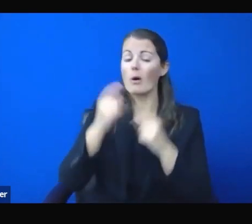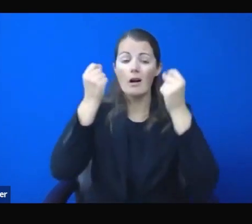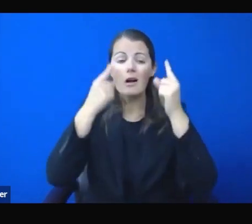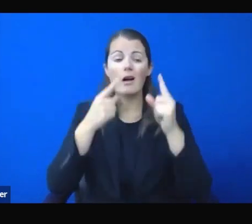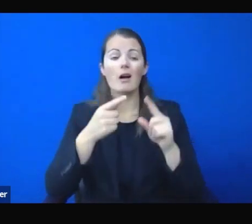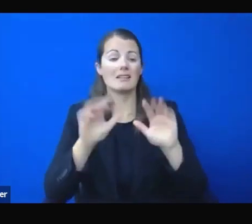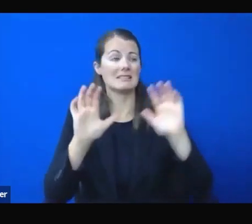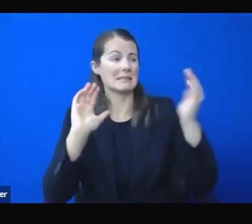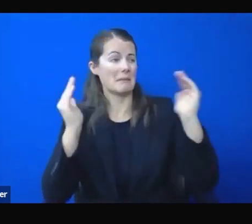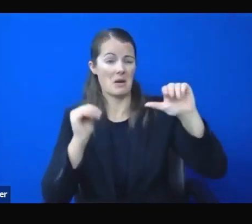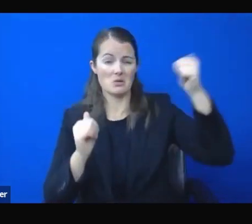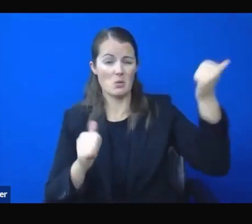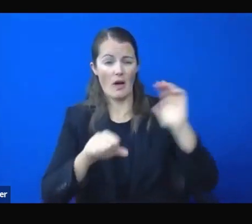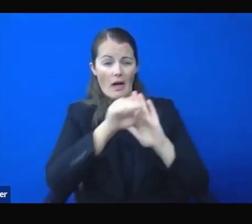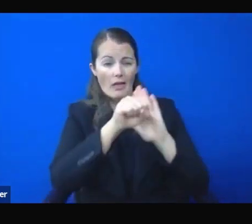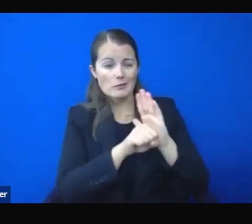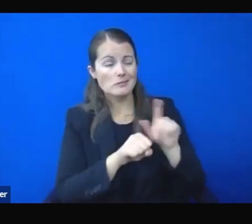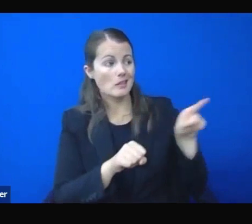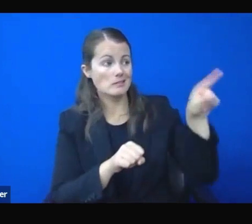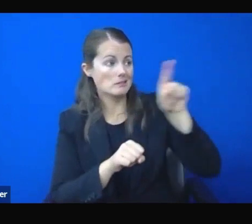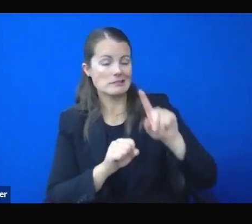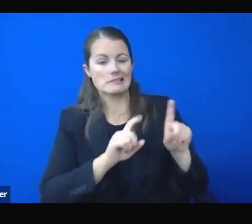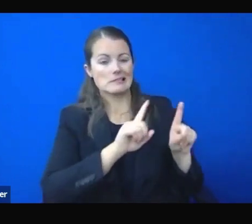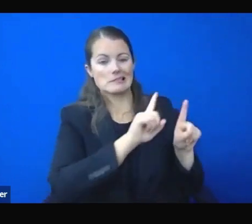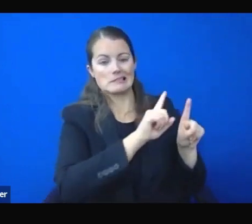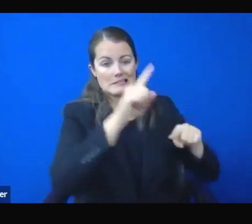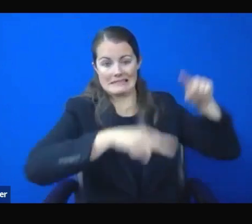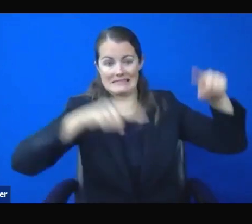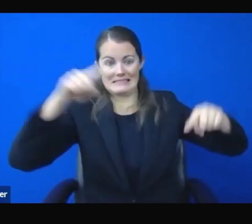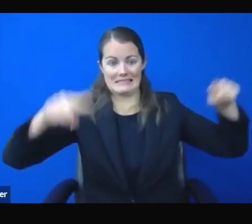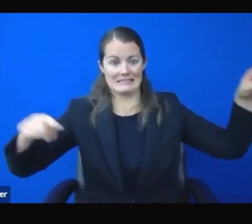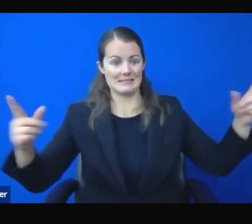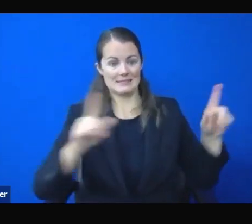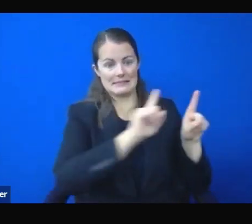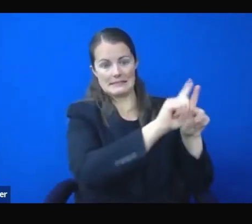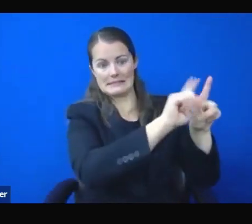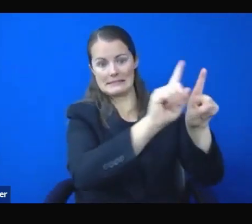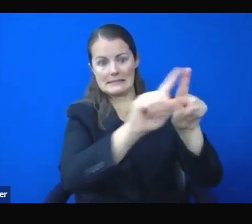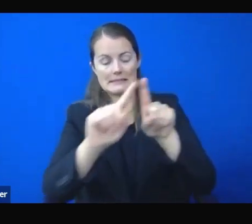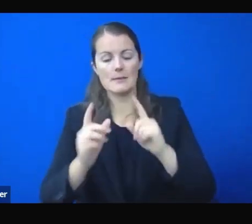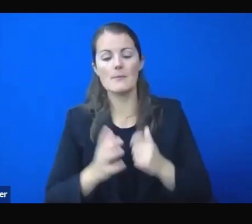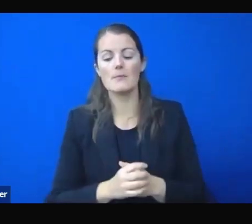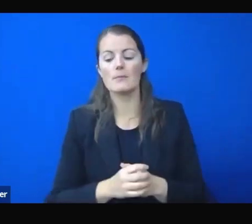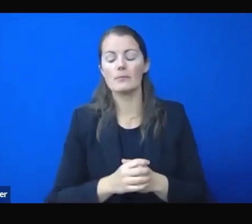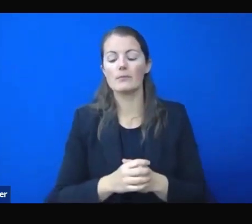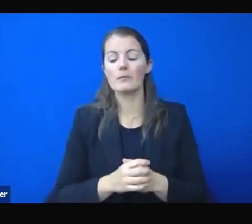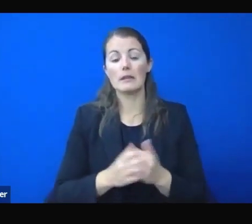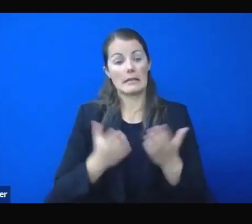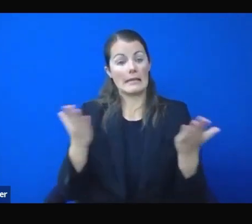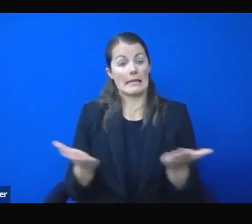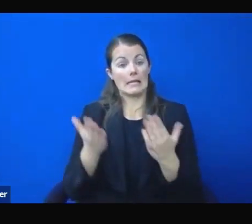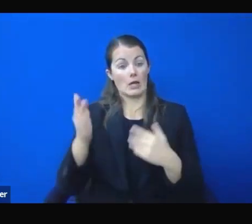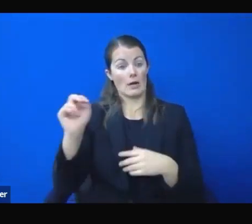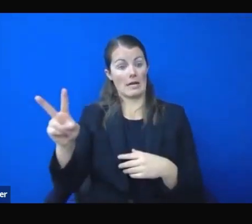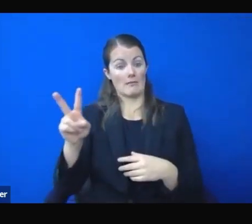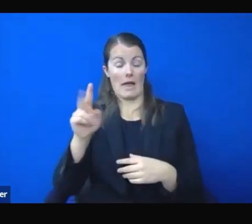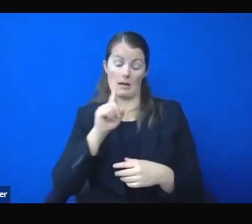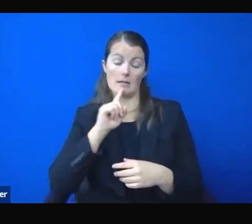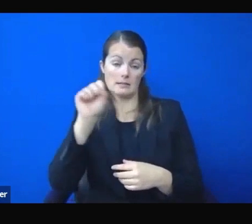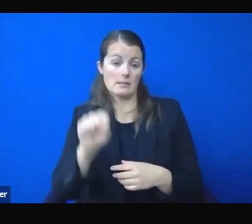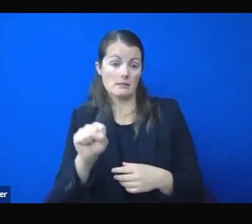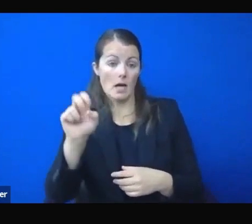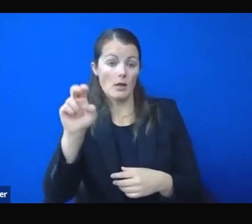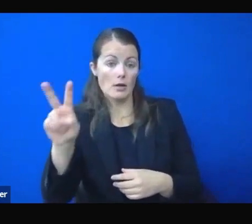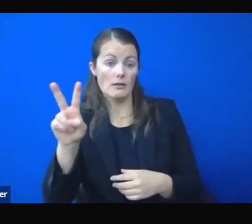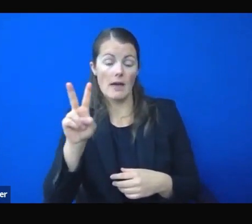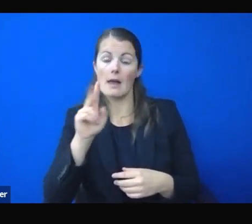Again, you have to understand that Nevada, this is our only big industry that we have in southern Nevada. So it's incumbent upon us to do what